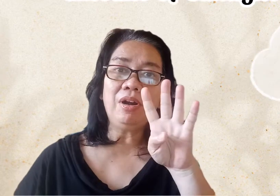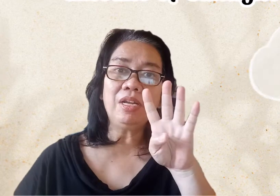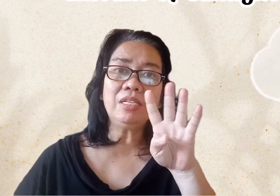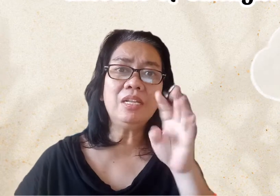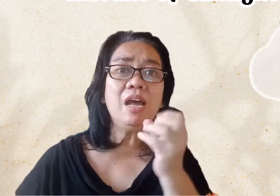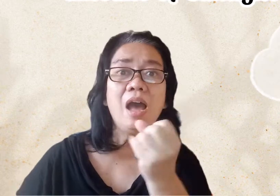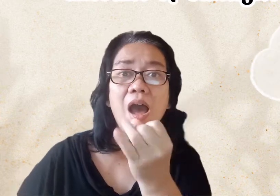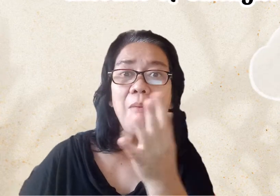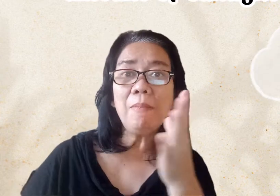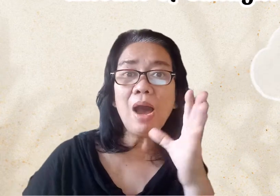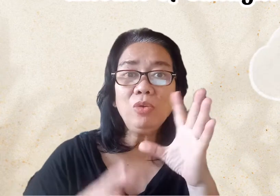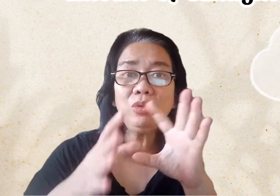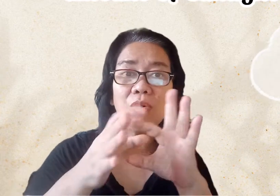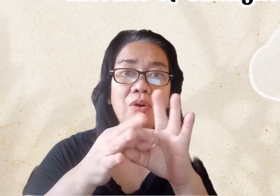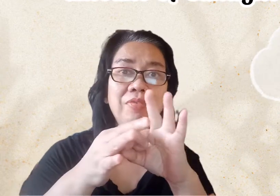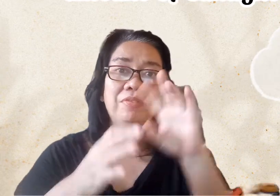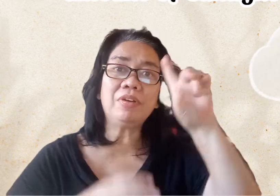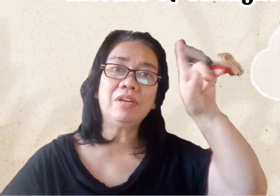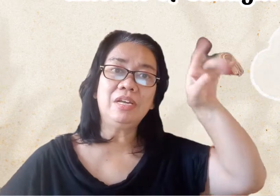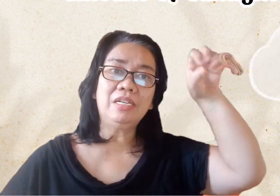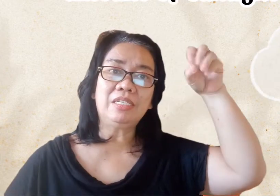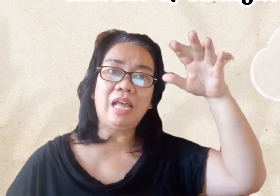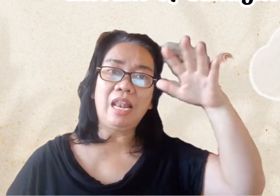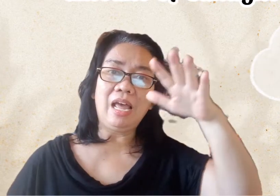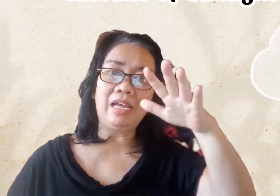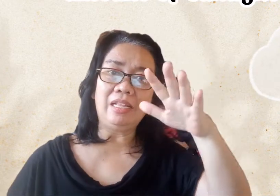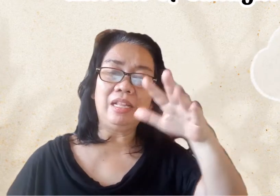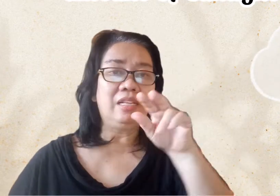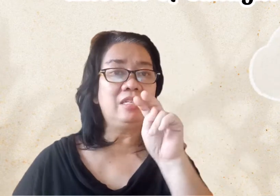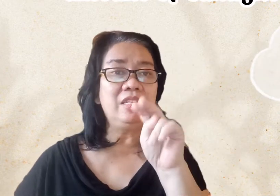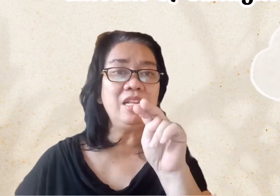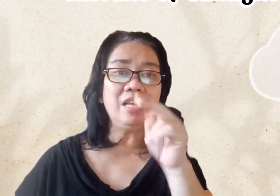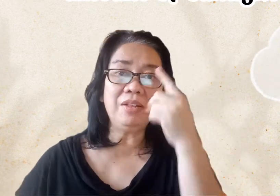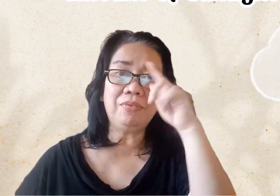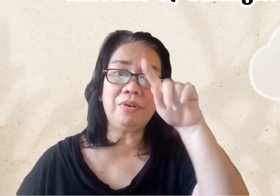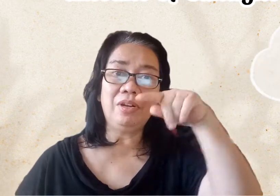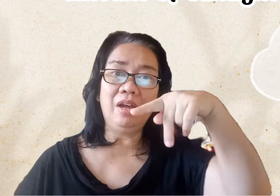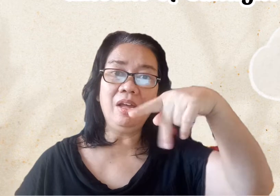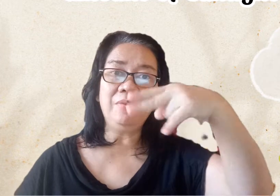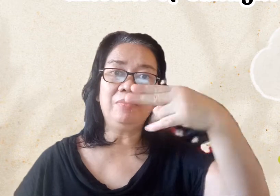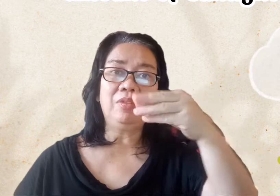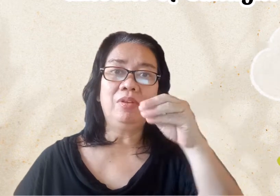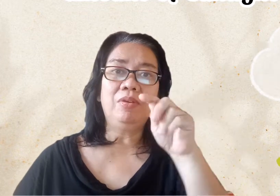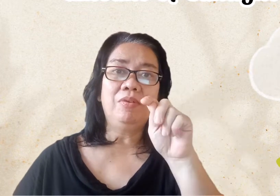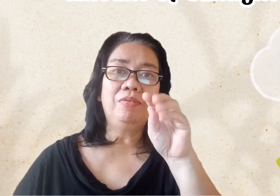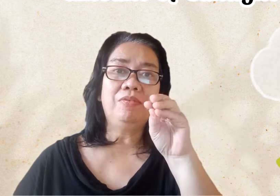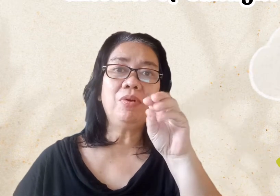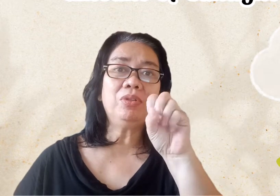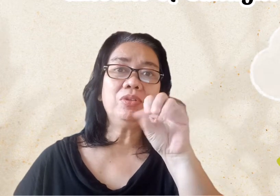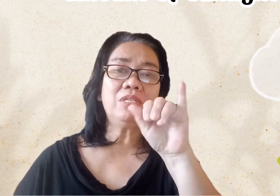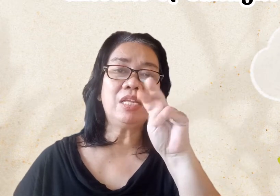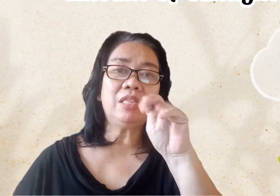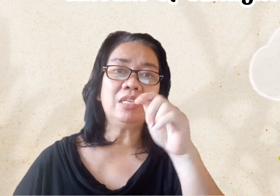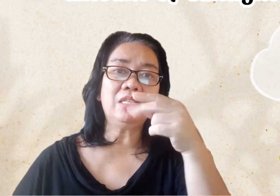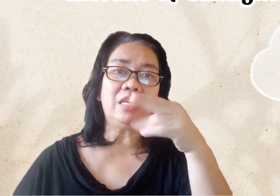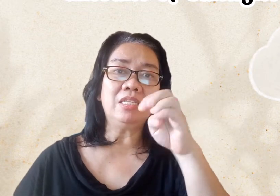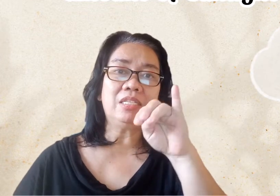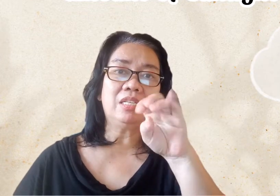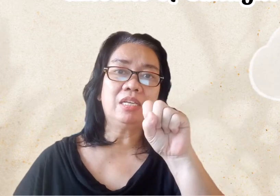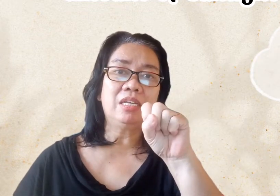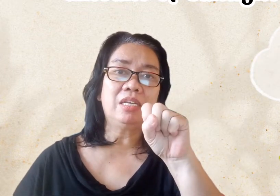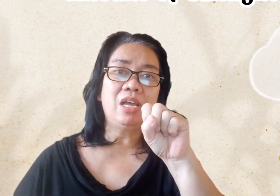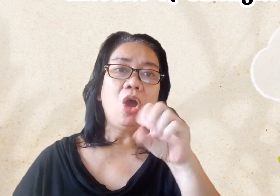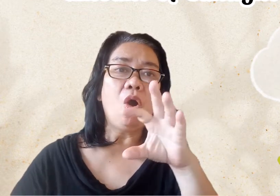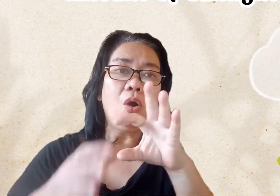four is the amount of sunlight that is needed for the photosynthesis